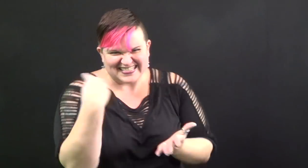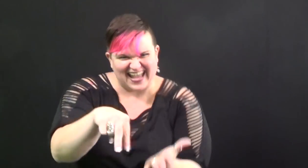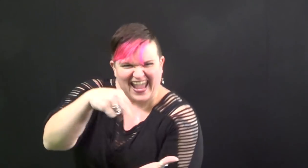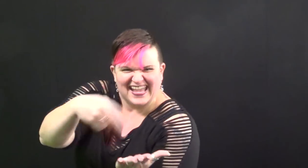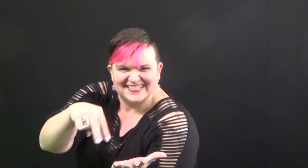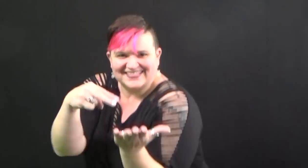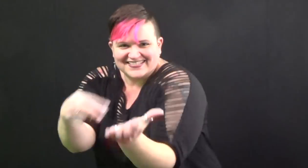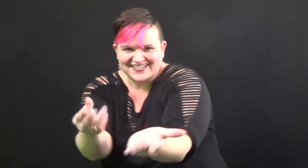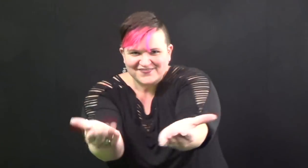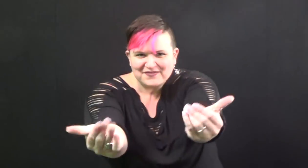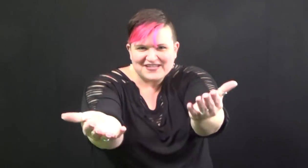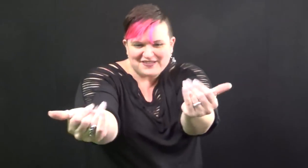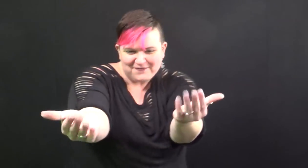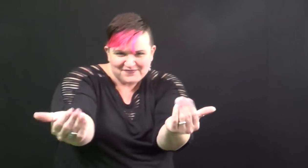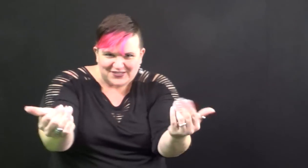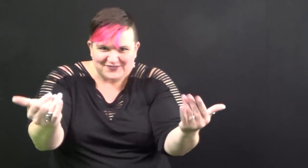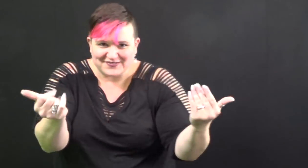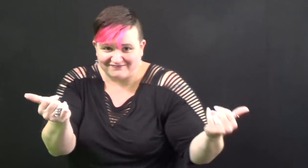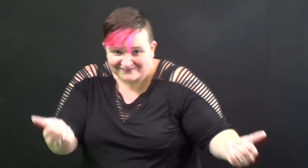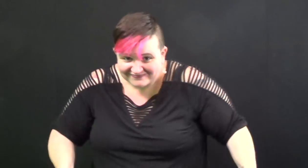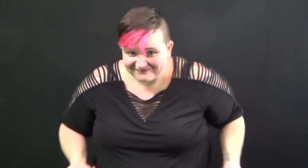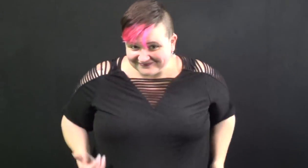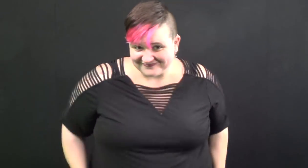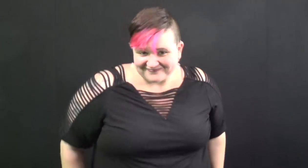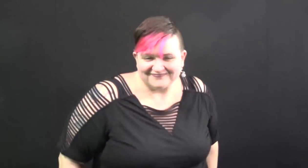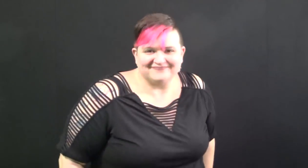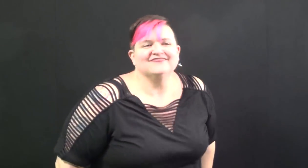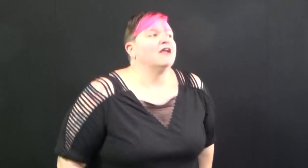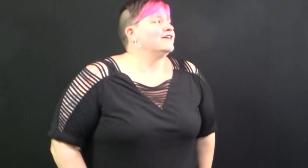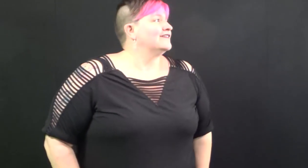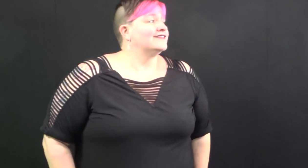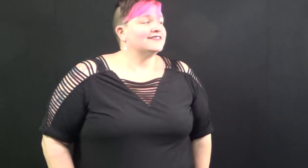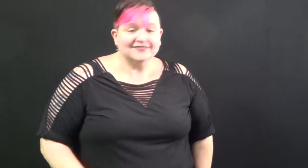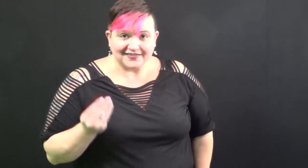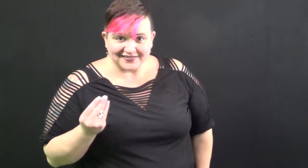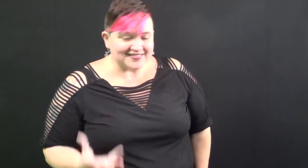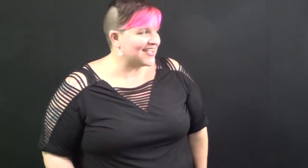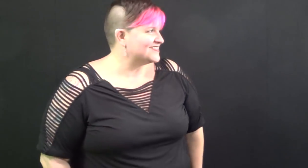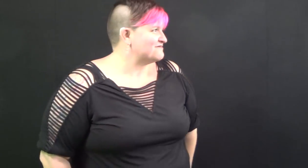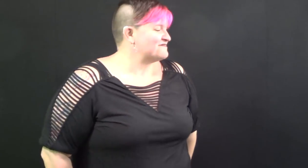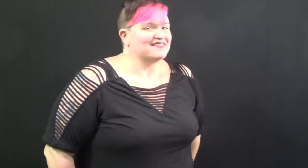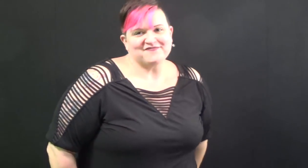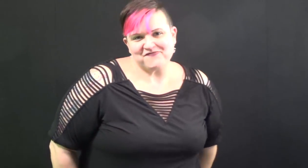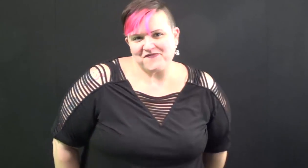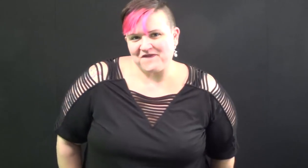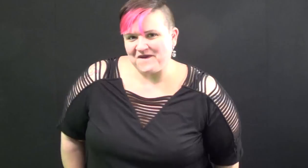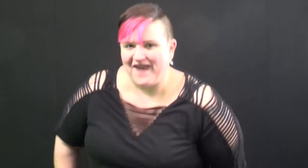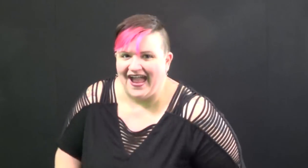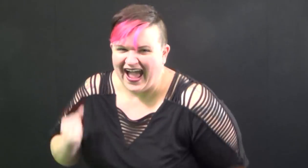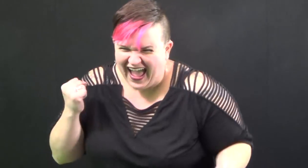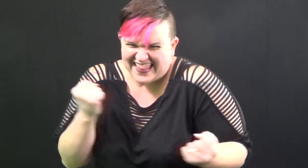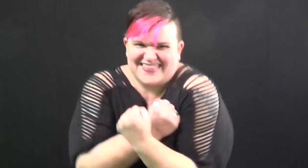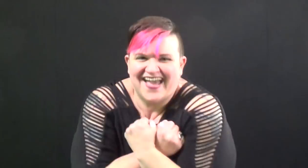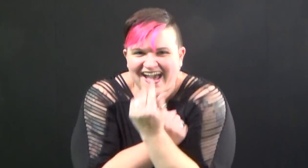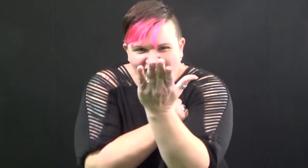dance? Can I say something crazy? I'll stop.